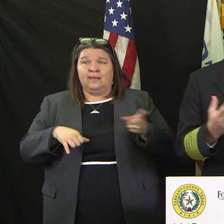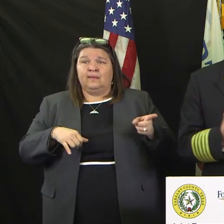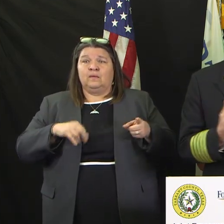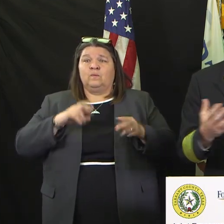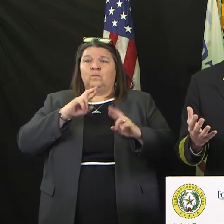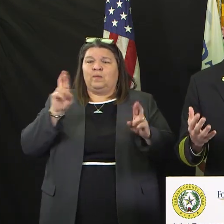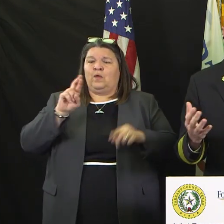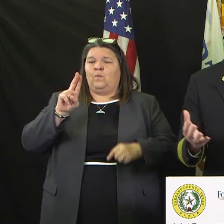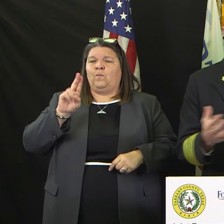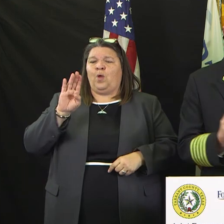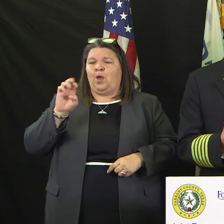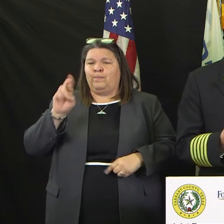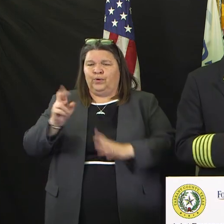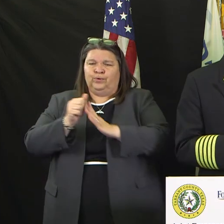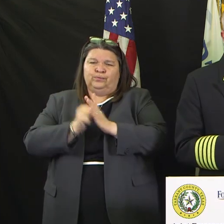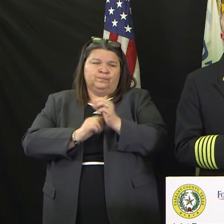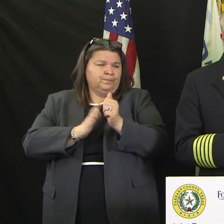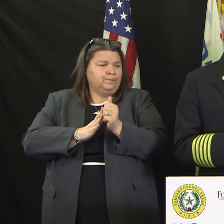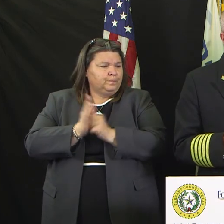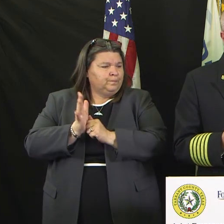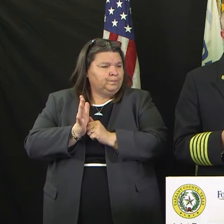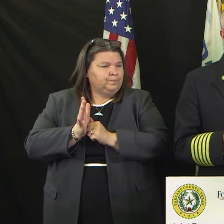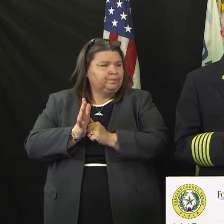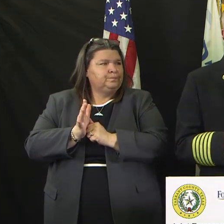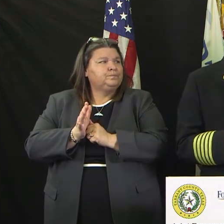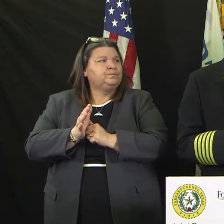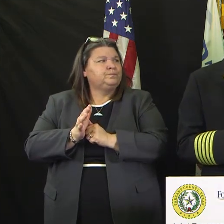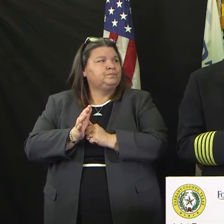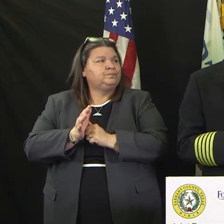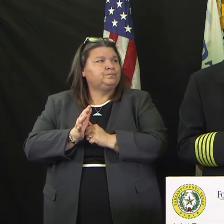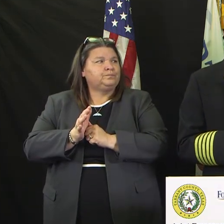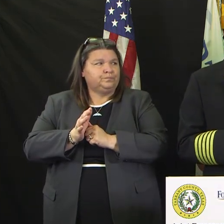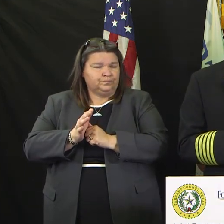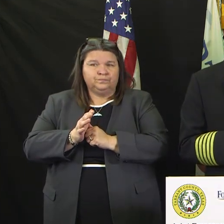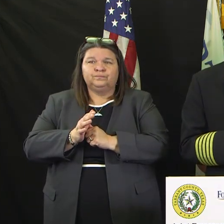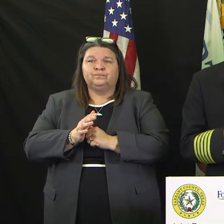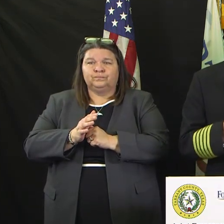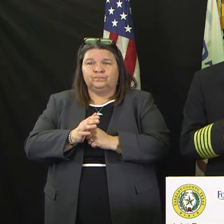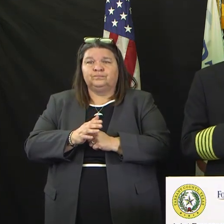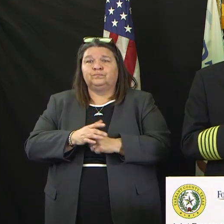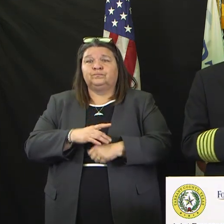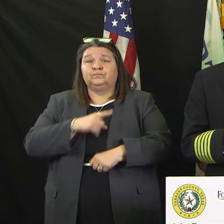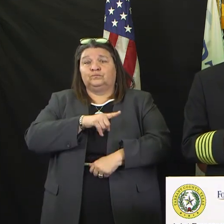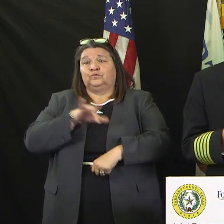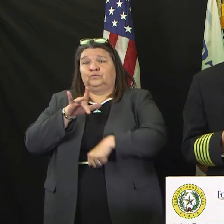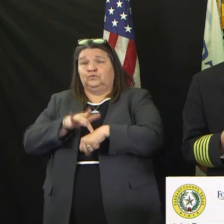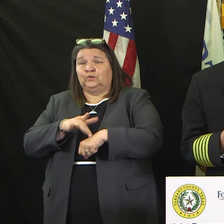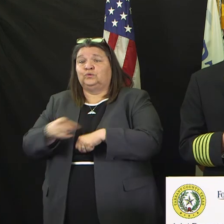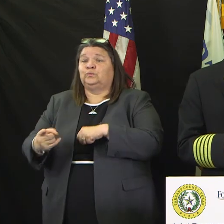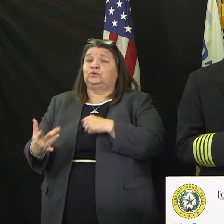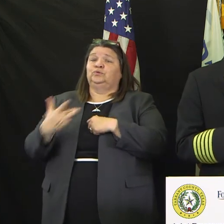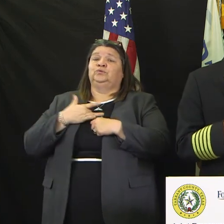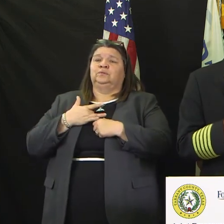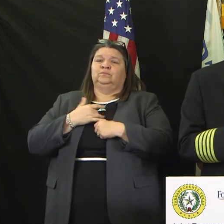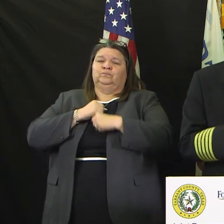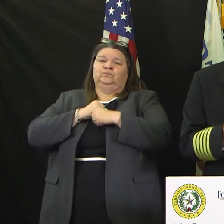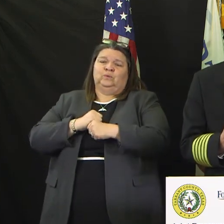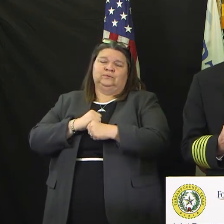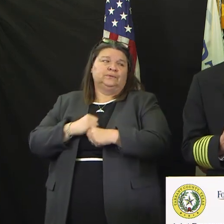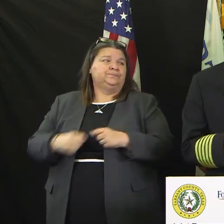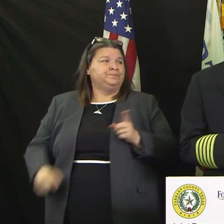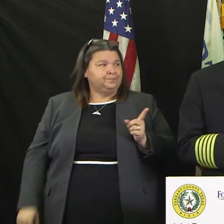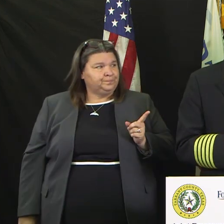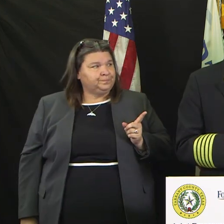in touching you or you touching him. And then he'll have a mask on. And the reason that we're using this type of mask is because the